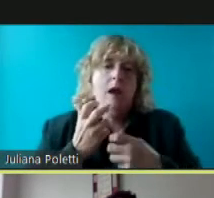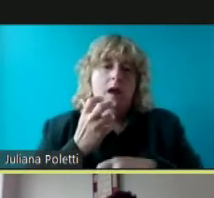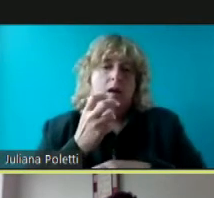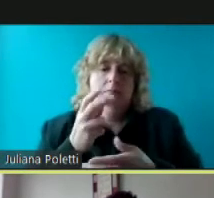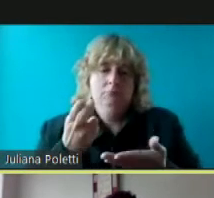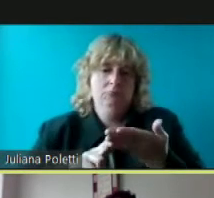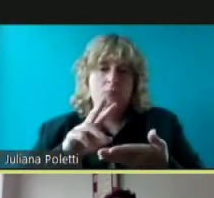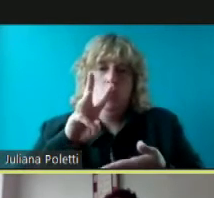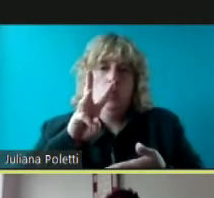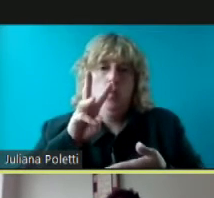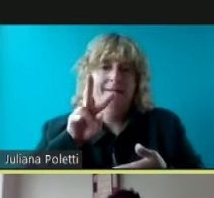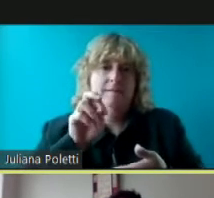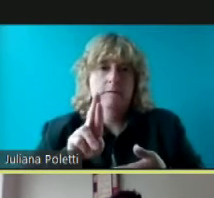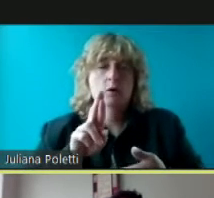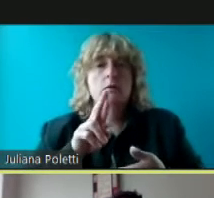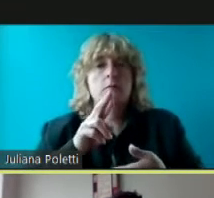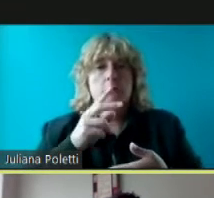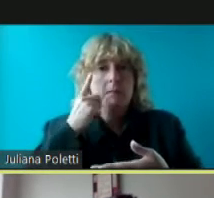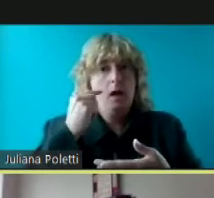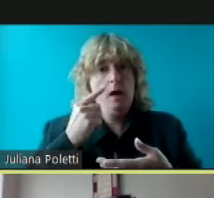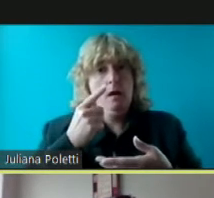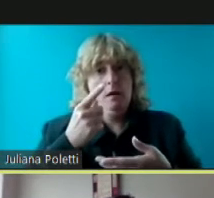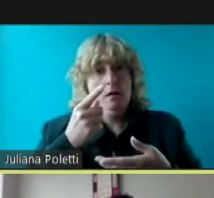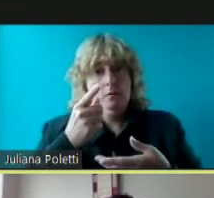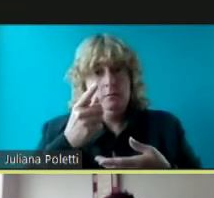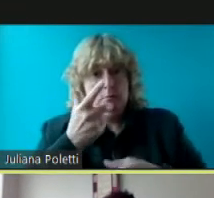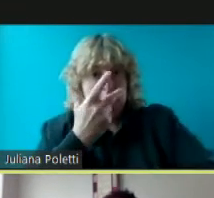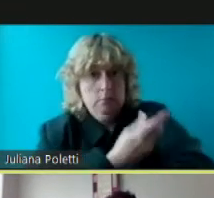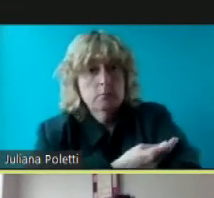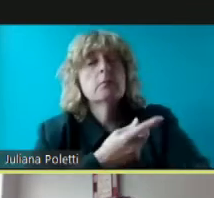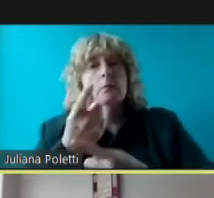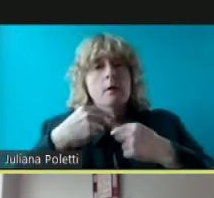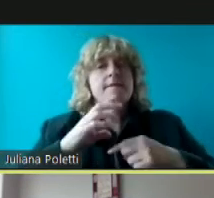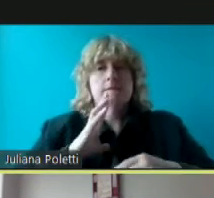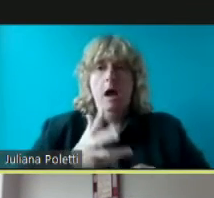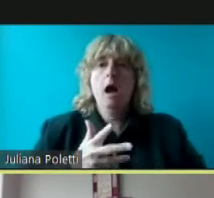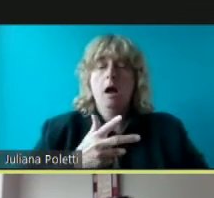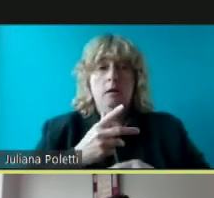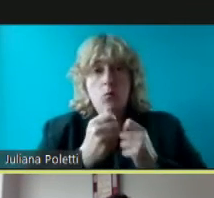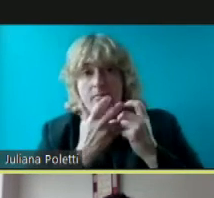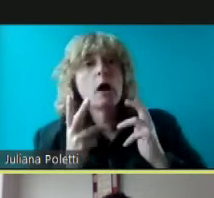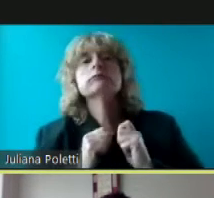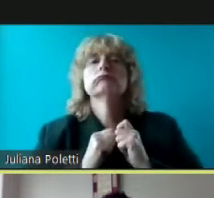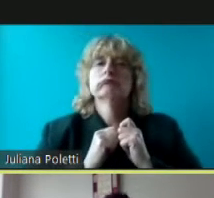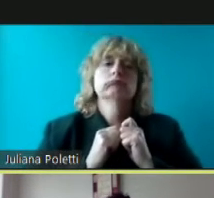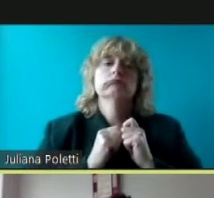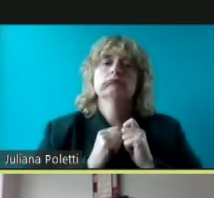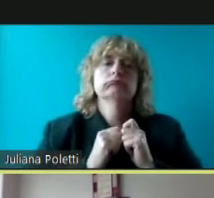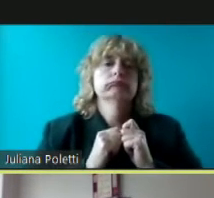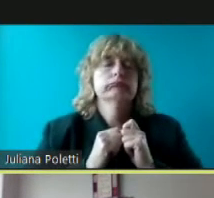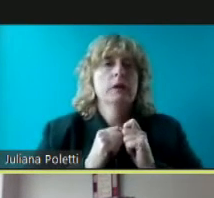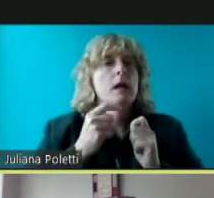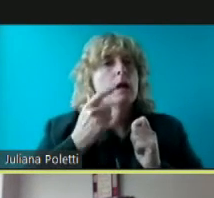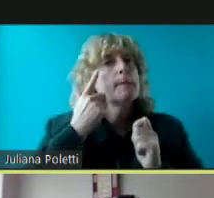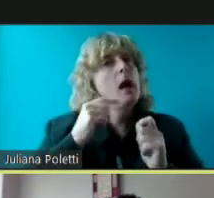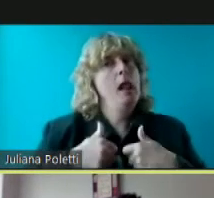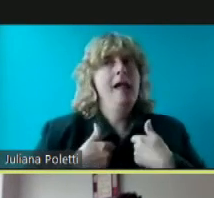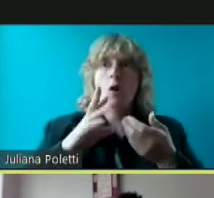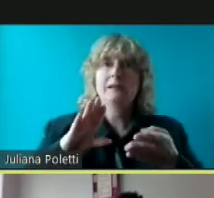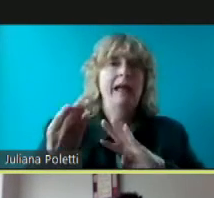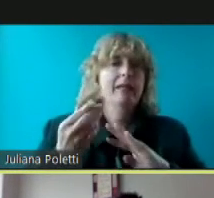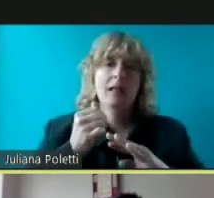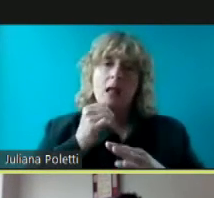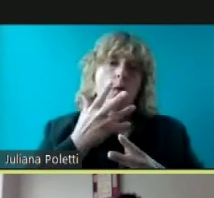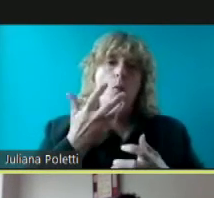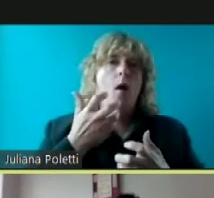asked to wear a mask indoors to still social distance um outdoors you don't have to wear a mask but